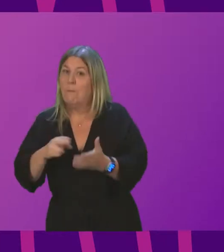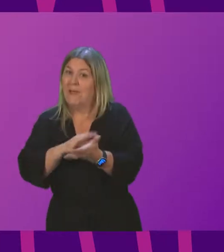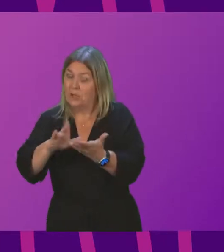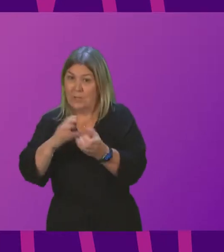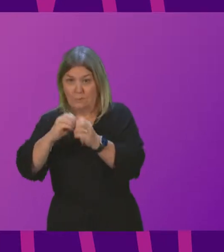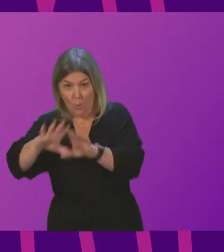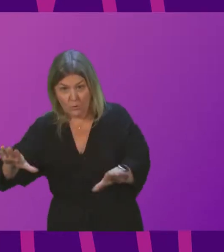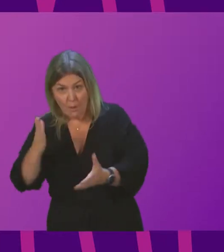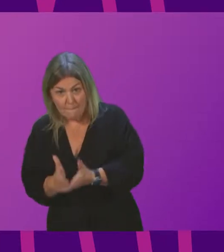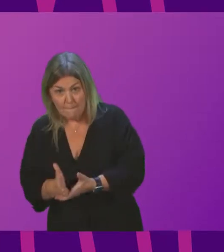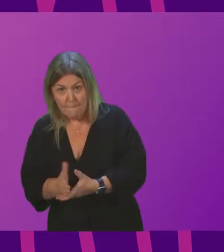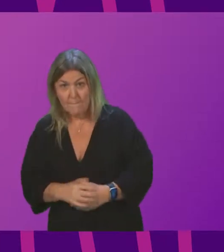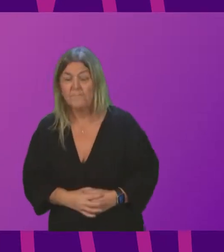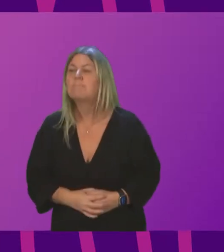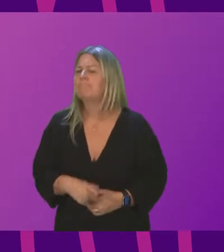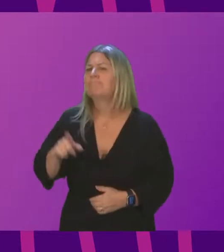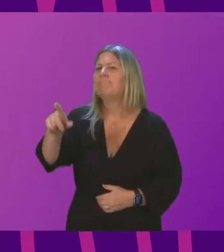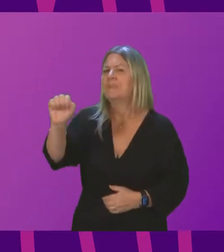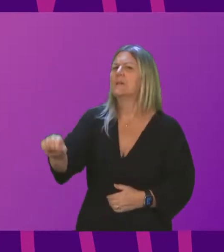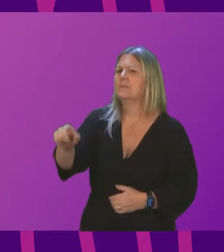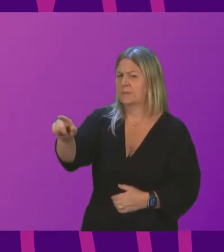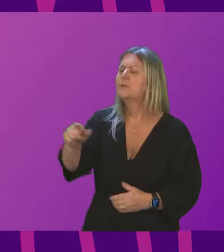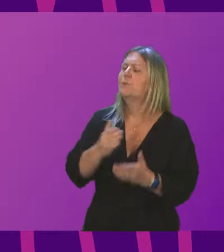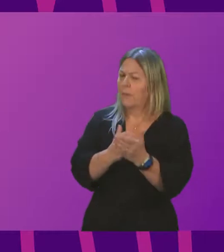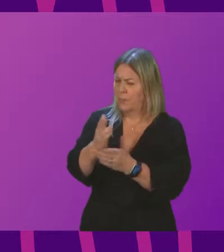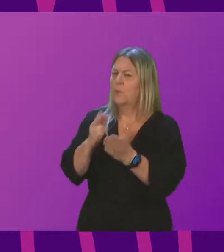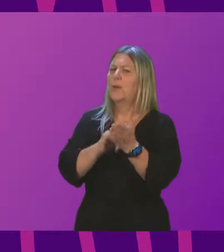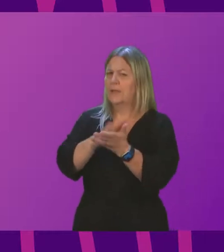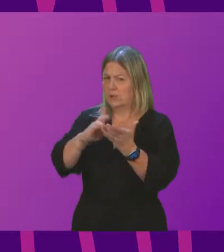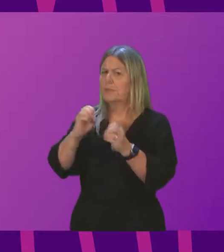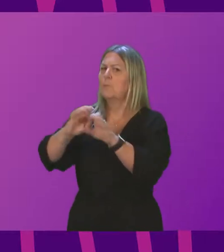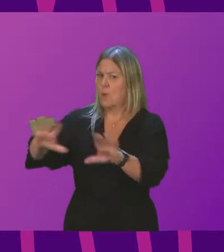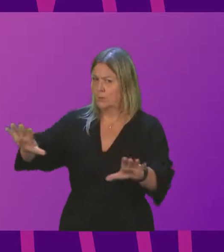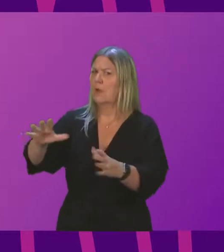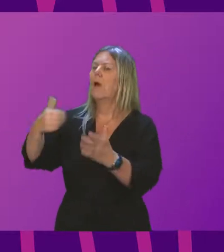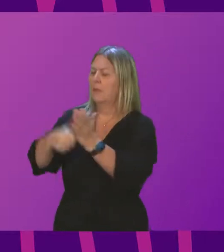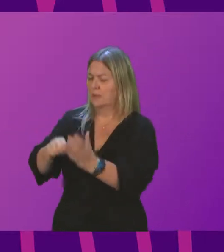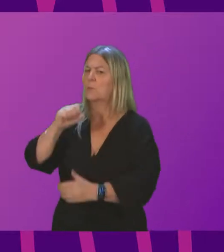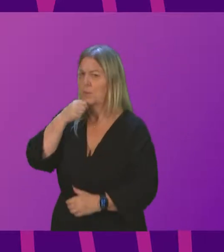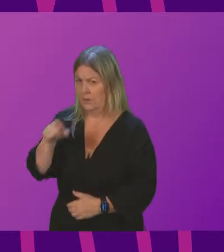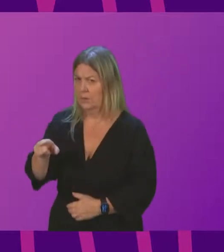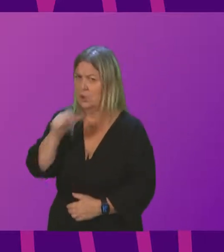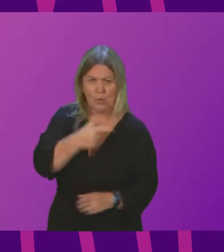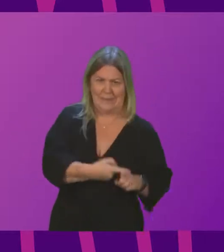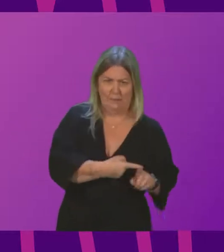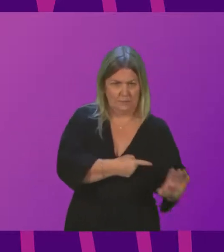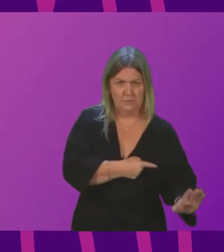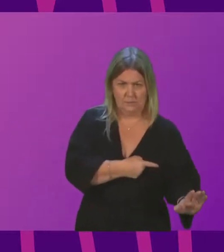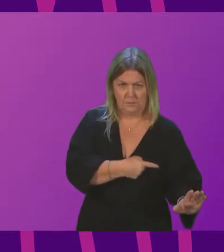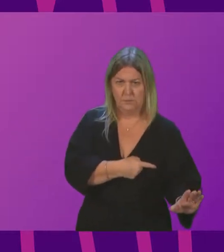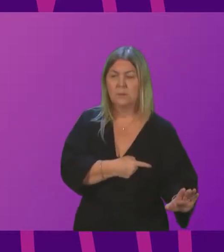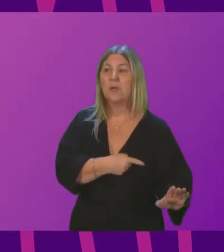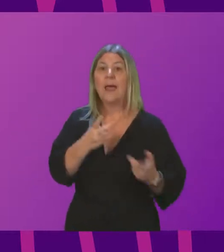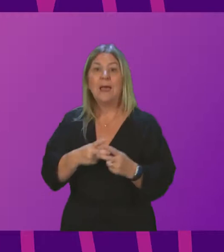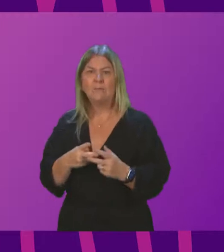the case. The appointment notification will be through the NHS in the borders. Obviously, anybody who doesn't receive their notification when they believe